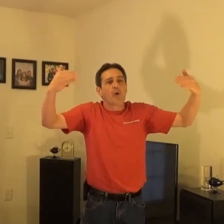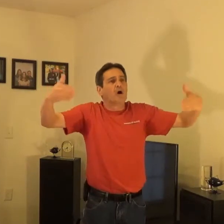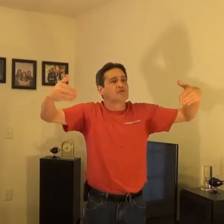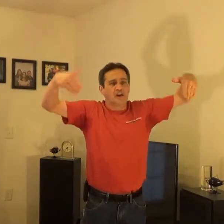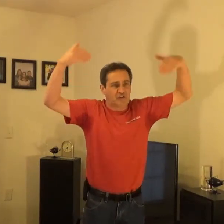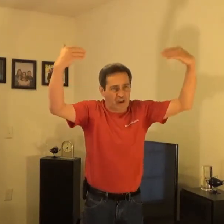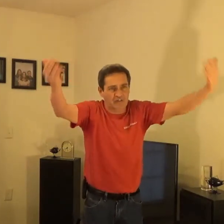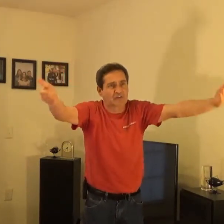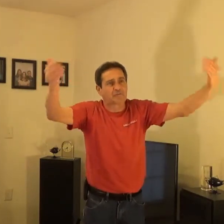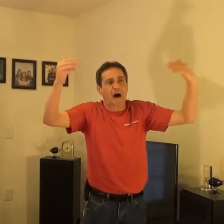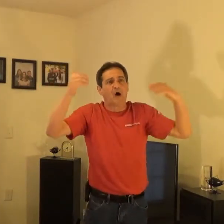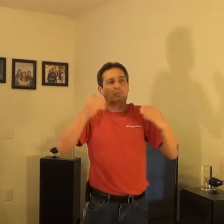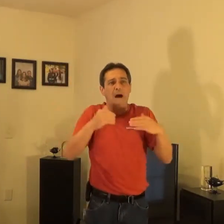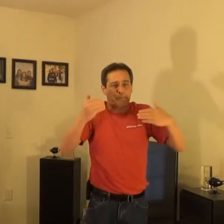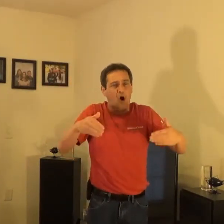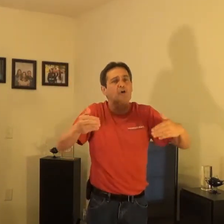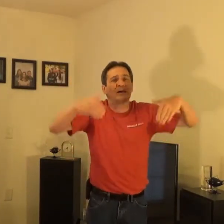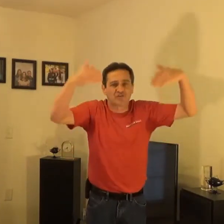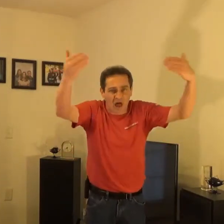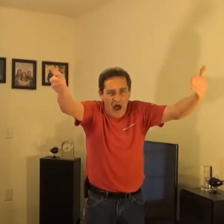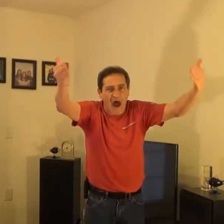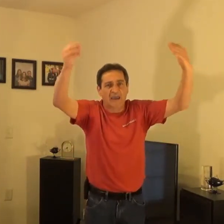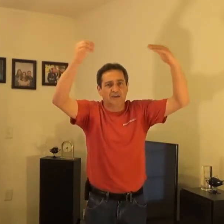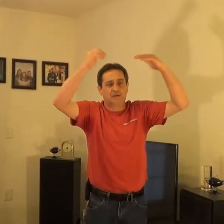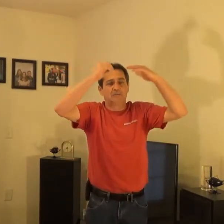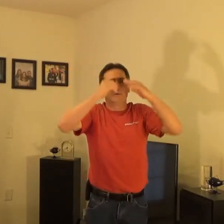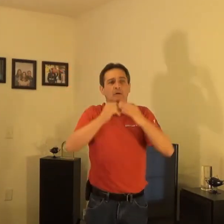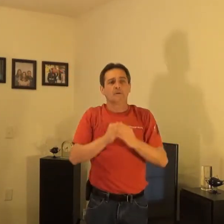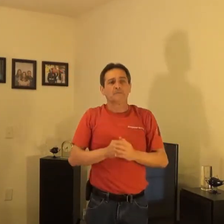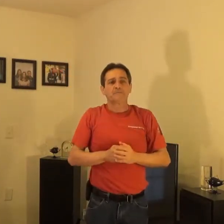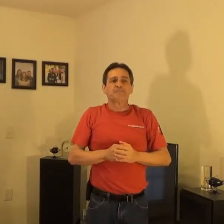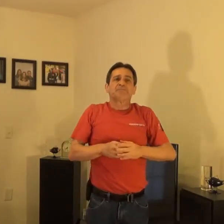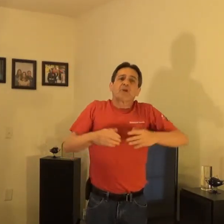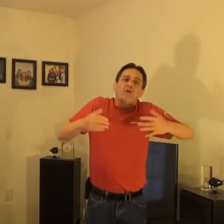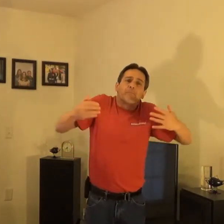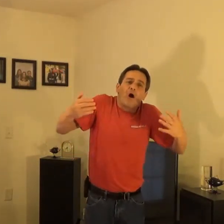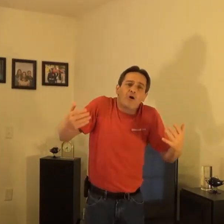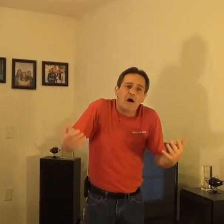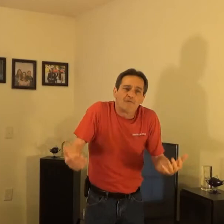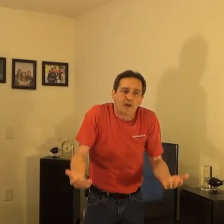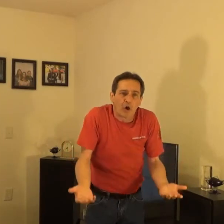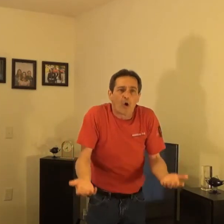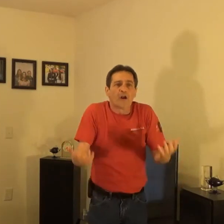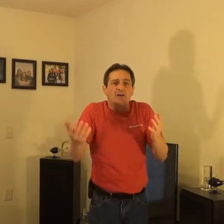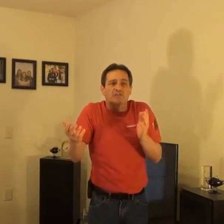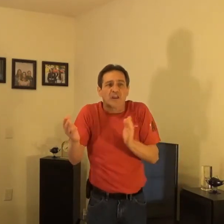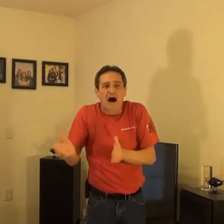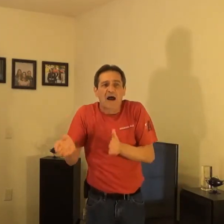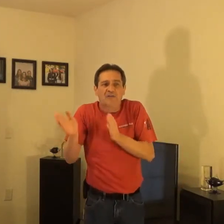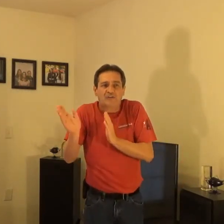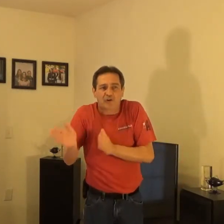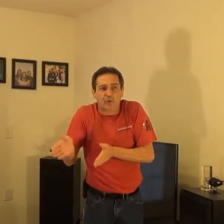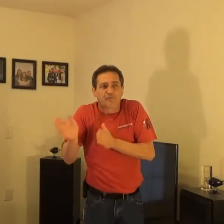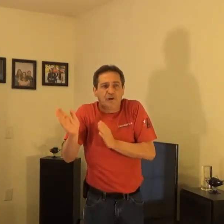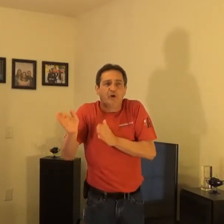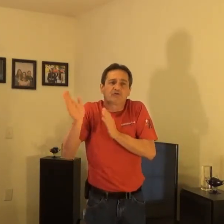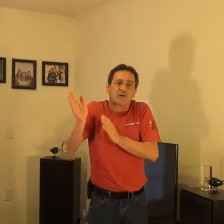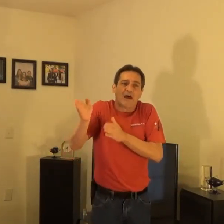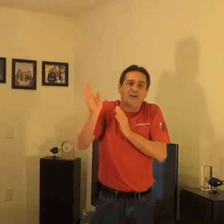words that Jesus spoke. My burden is light. The burden of the Lord is the light that you refuse to let